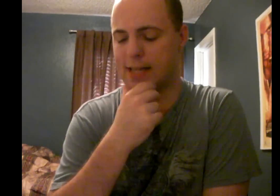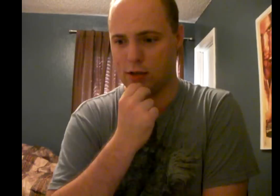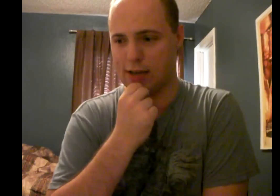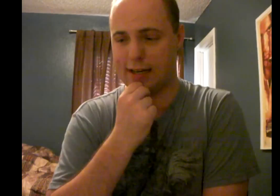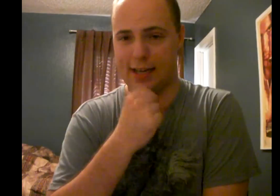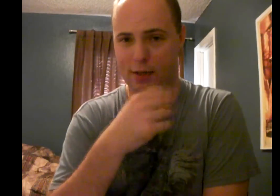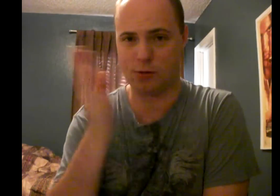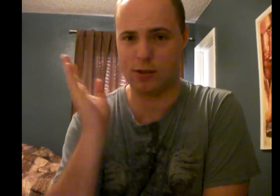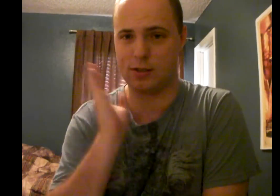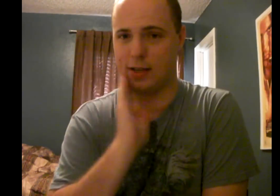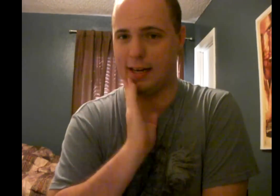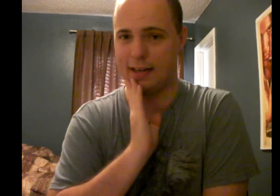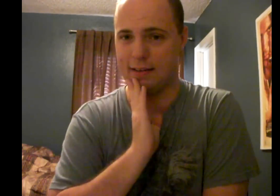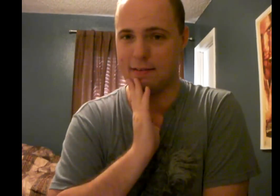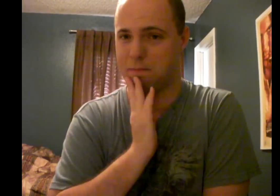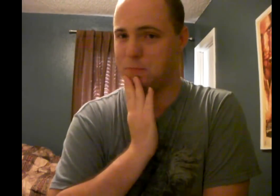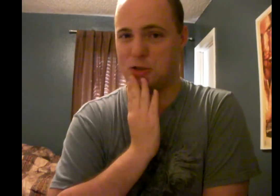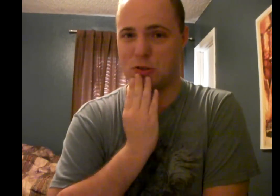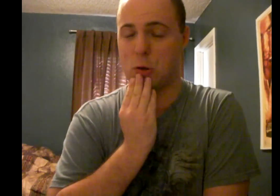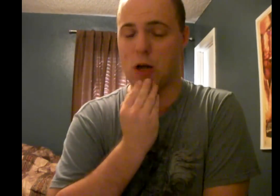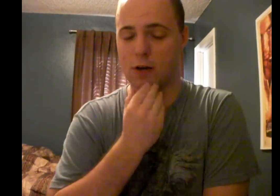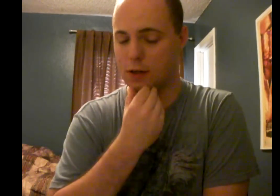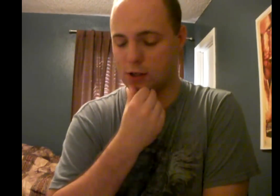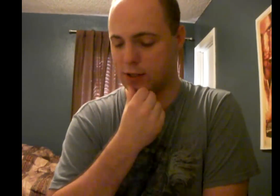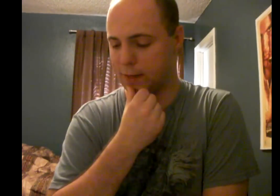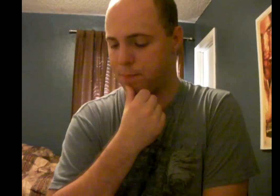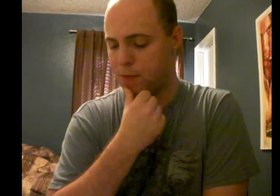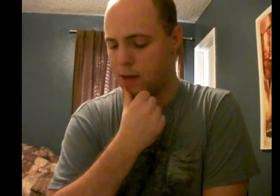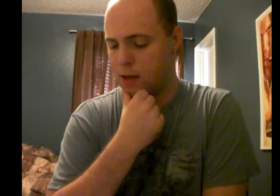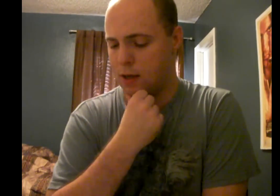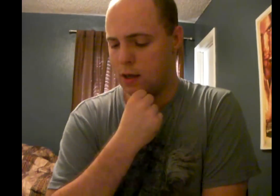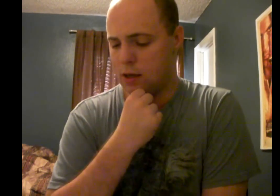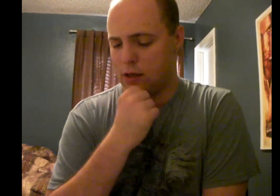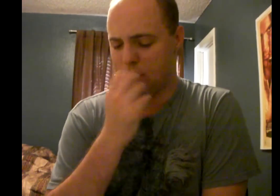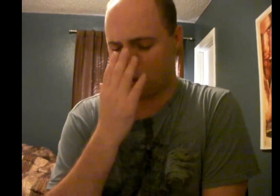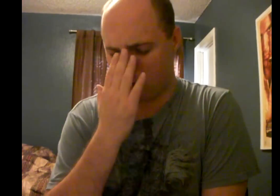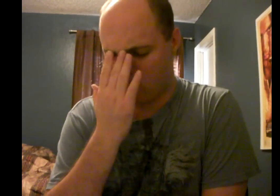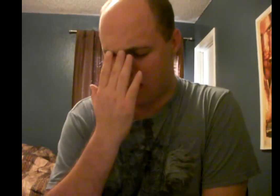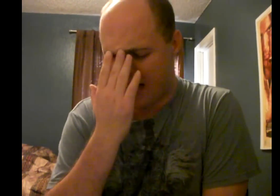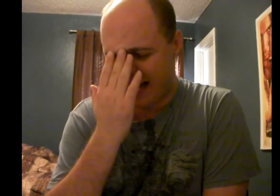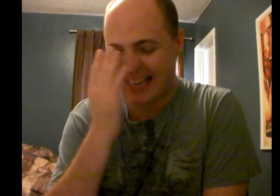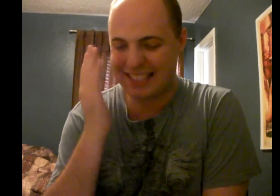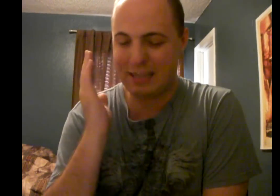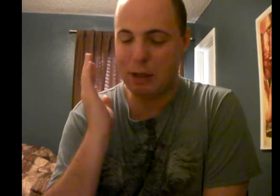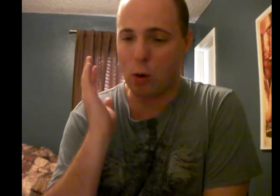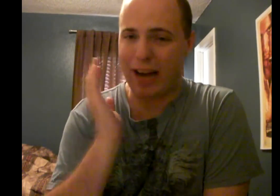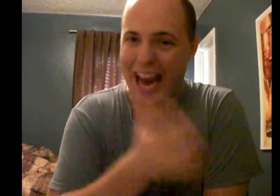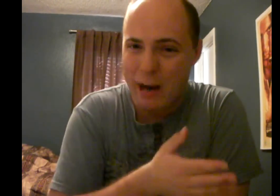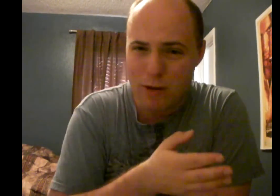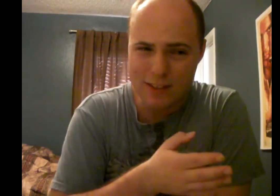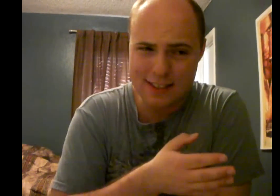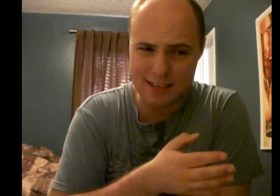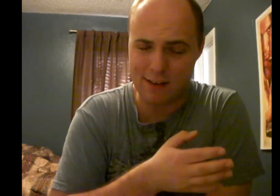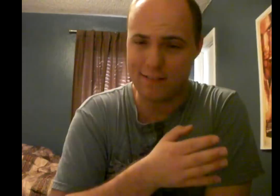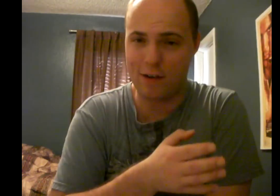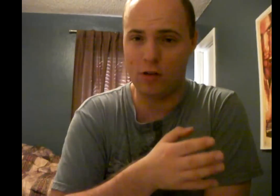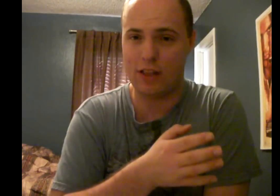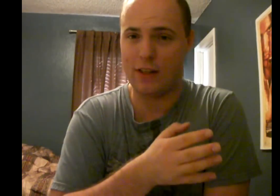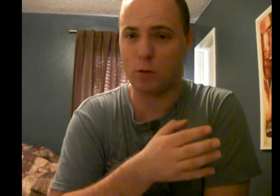in it. you just kind of get used to the sight and it's just no longer interesting. So, I'd actually be okay with this if I felt that